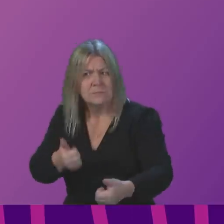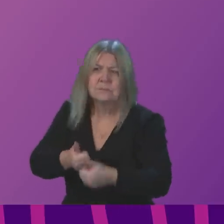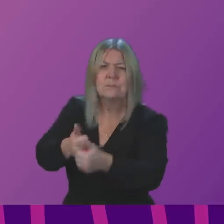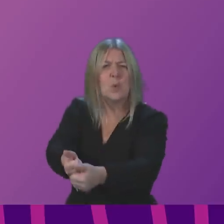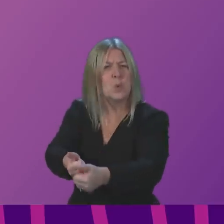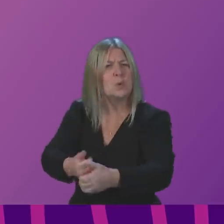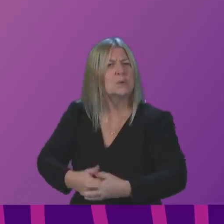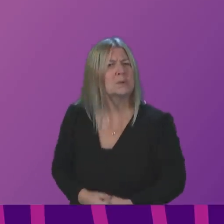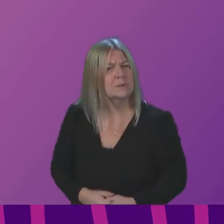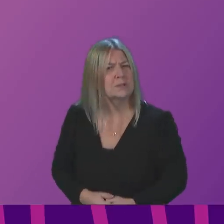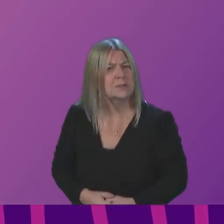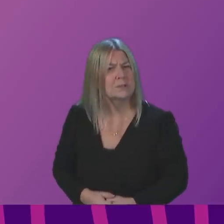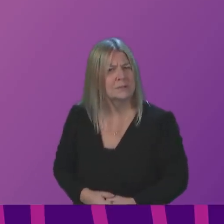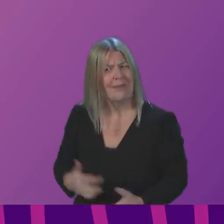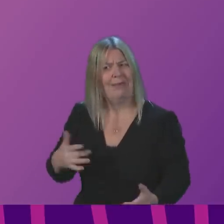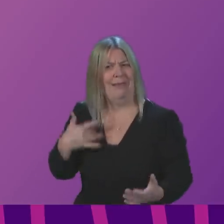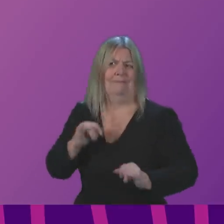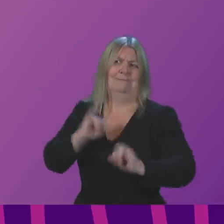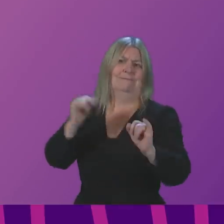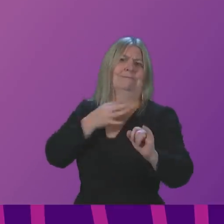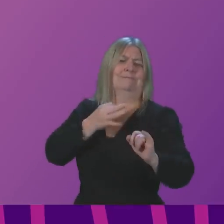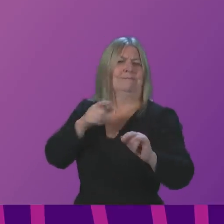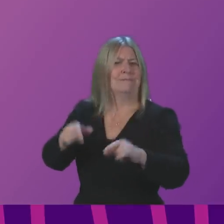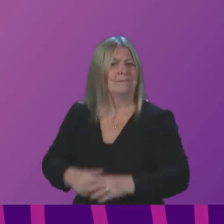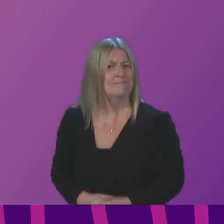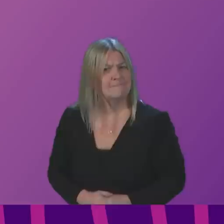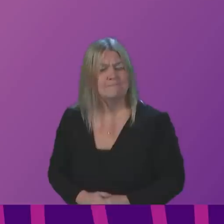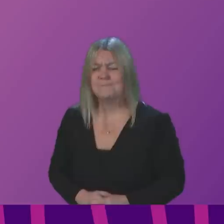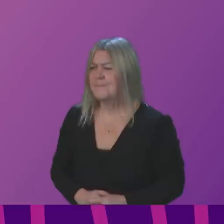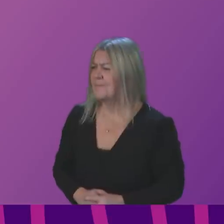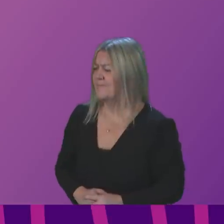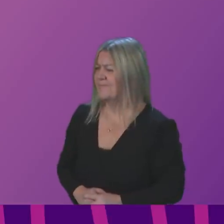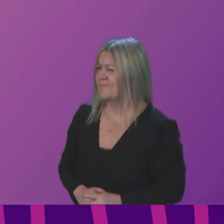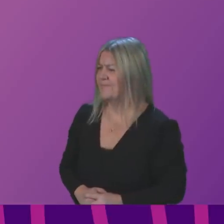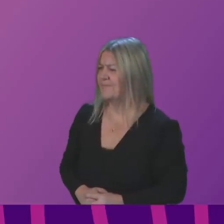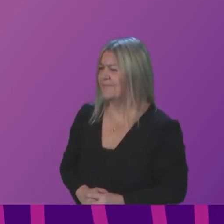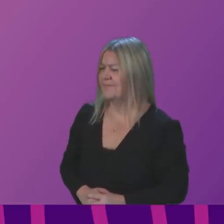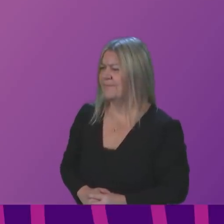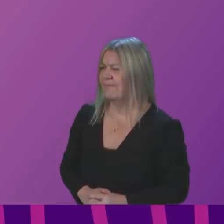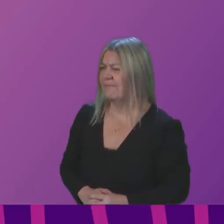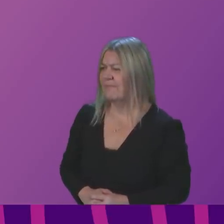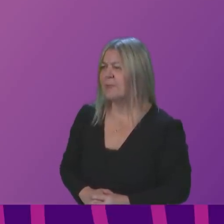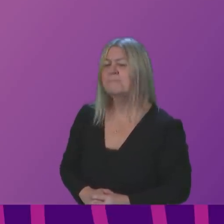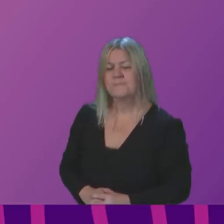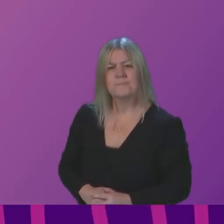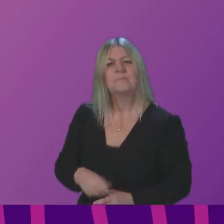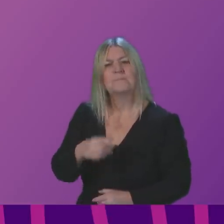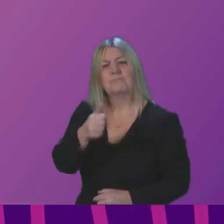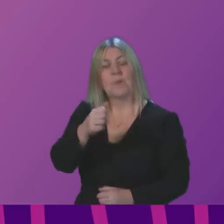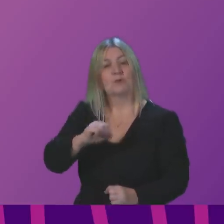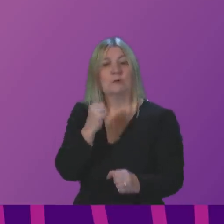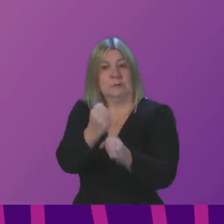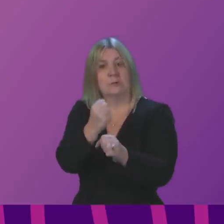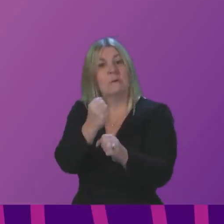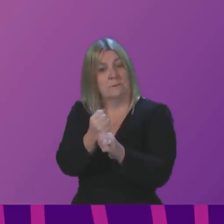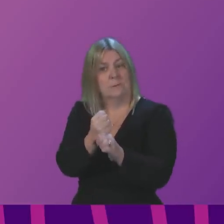First Minister. Yes, I do. And the Scottish Government has been heavily engaged in this all week. The Scottish Government Resilience Committee has met on